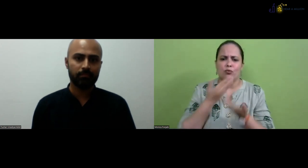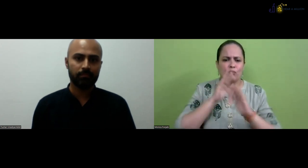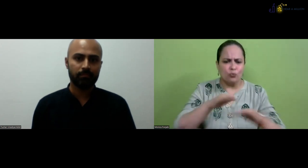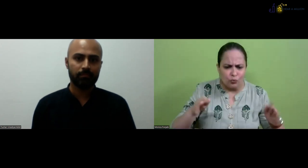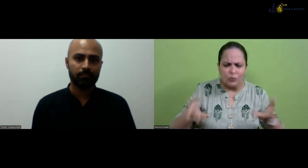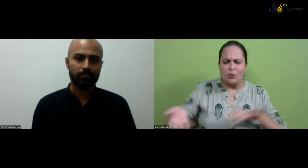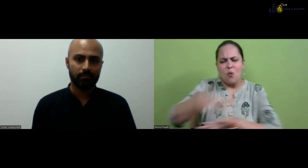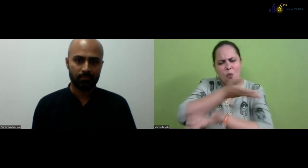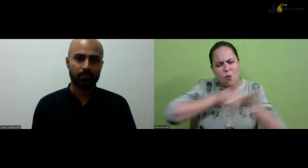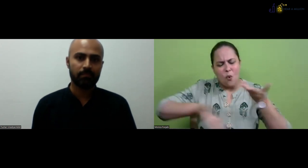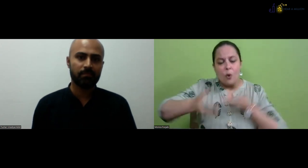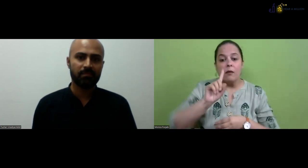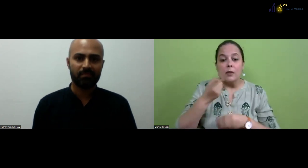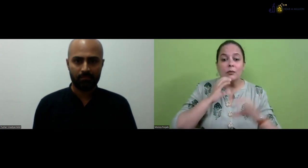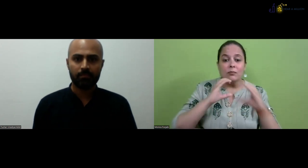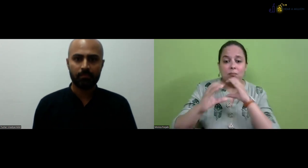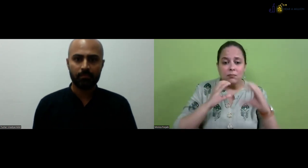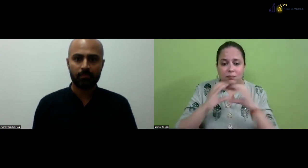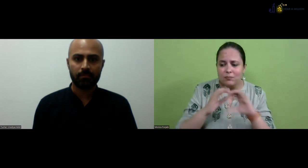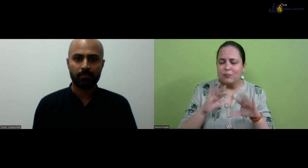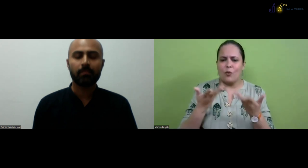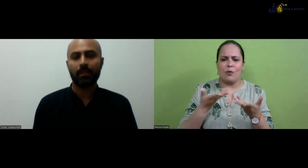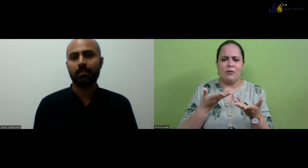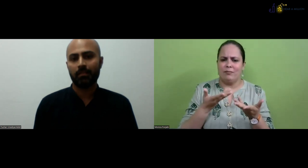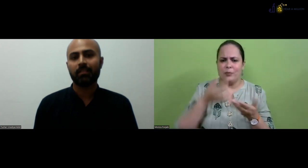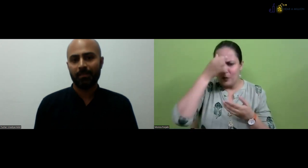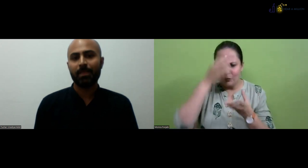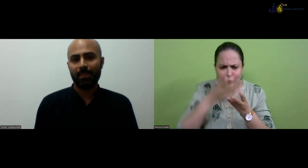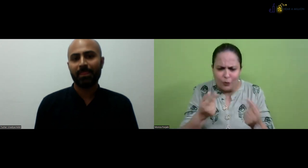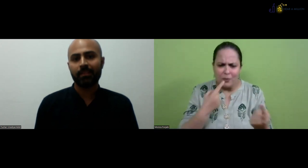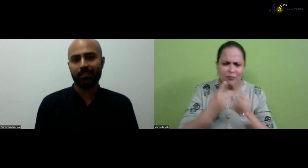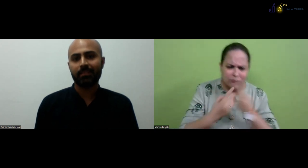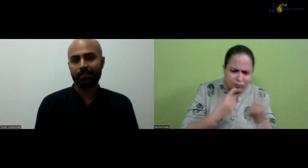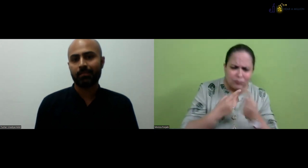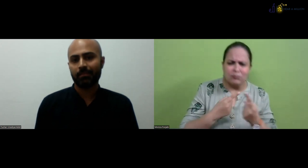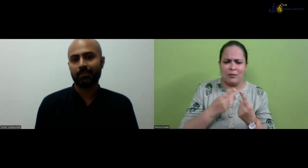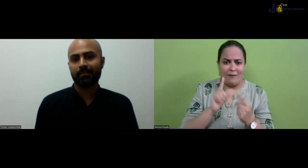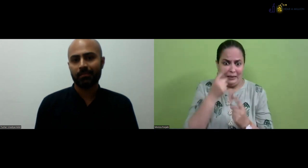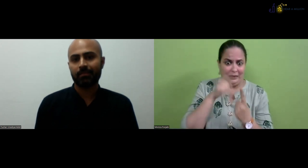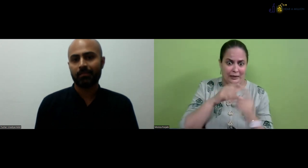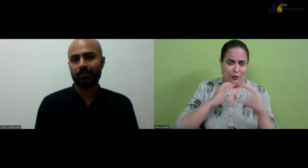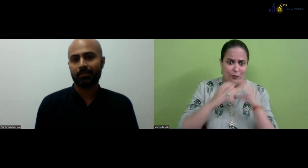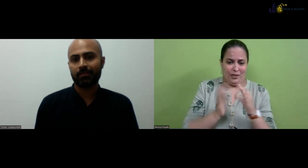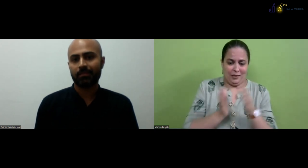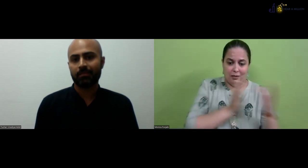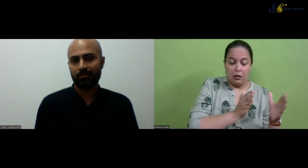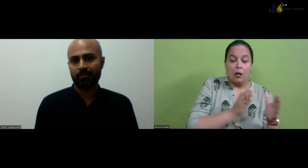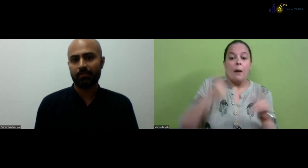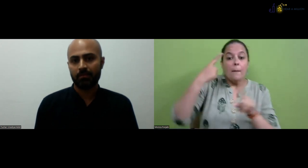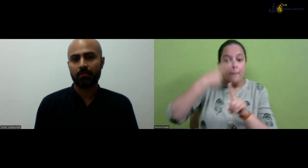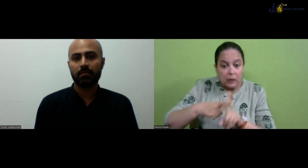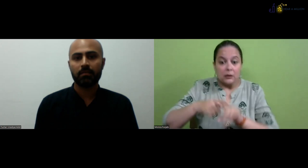language. So the teacher, whoever is there teaching and communicating with them, trying to solve their problems.